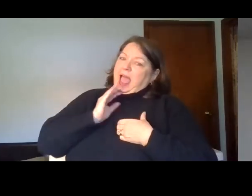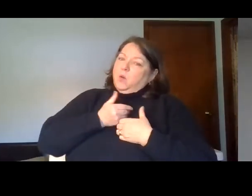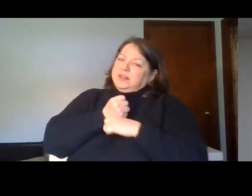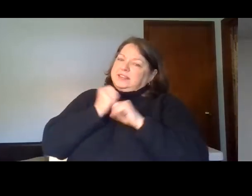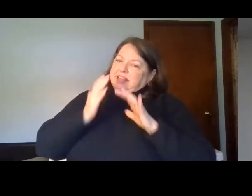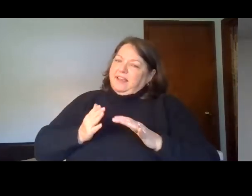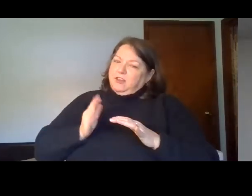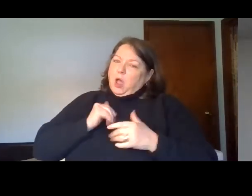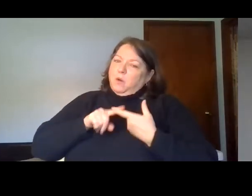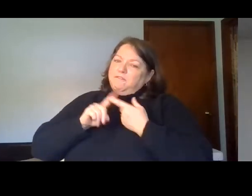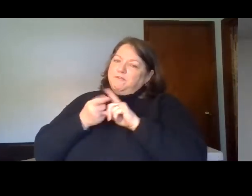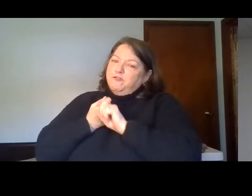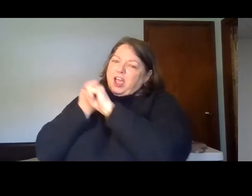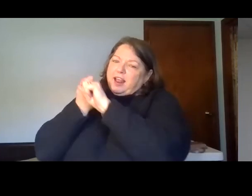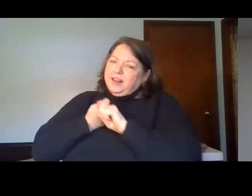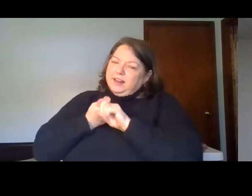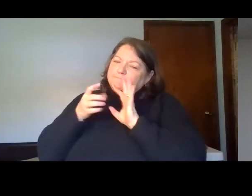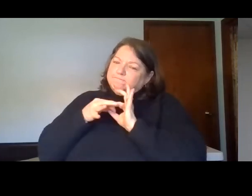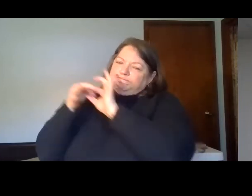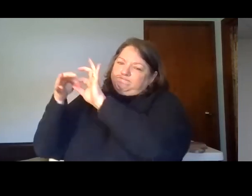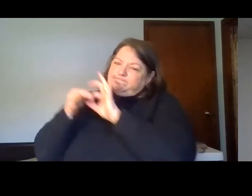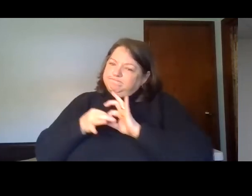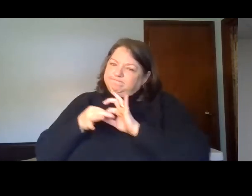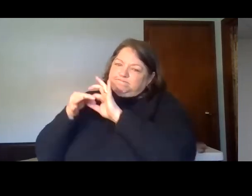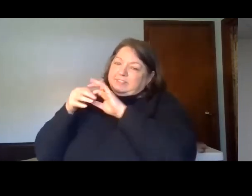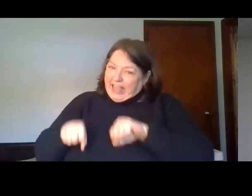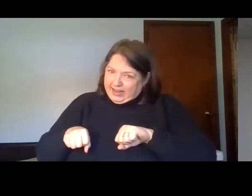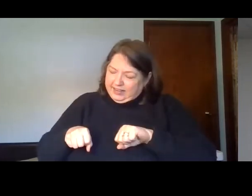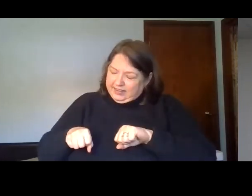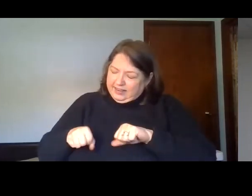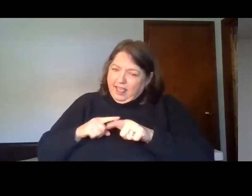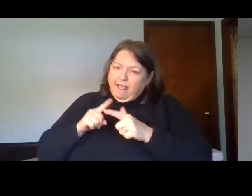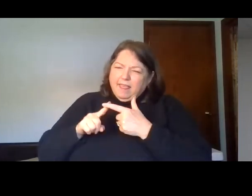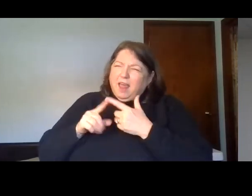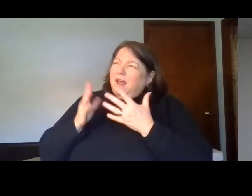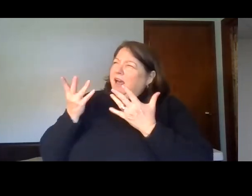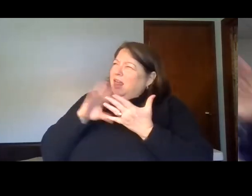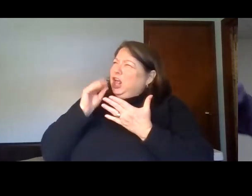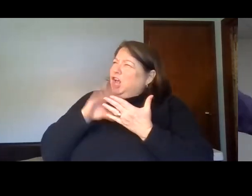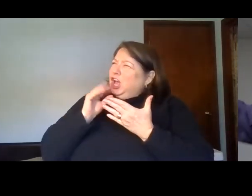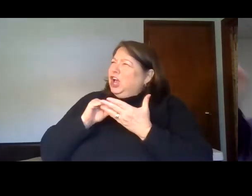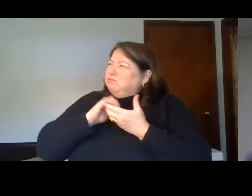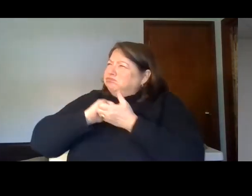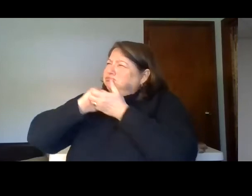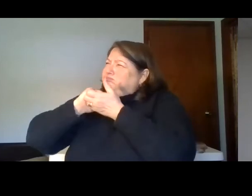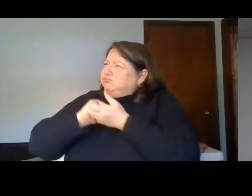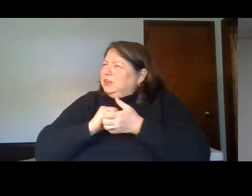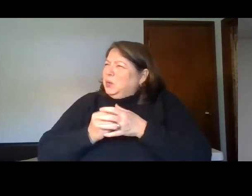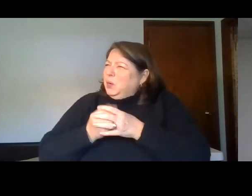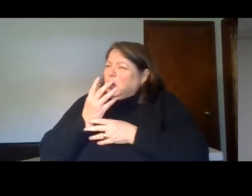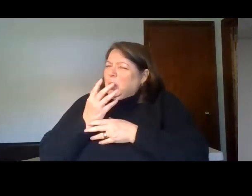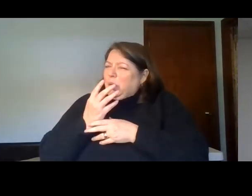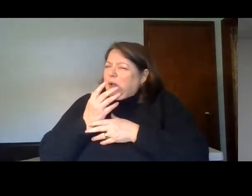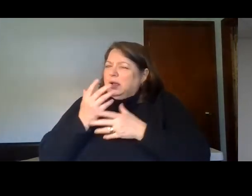as one of ours, become intimate with him through growth and walking with him, or we're all going to have to one day visit